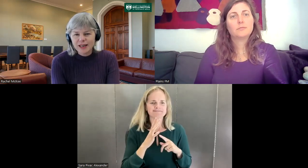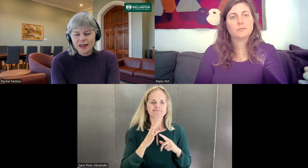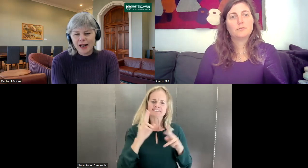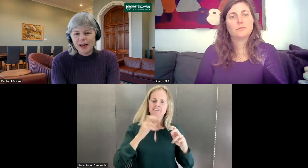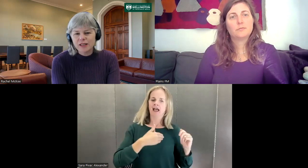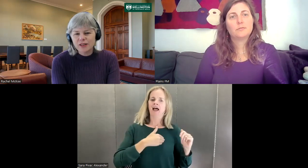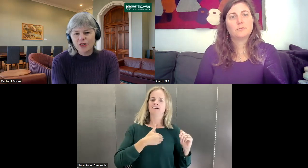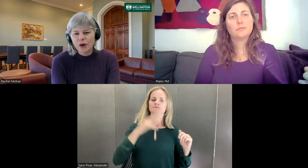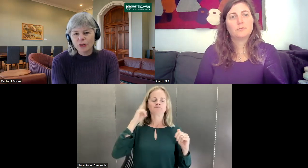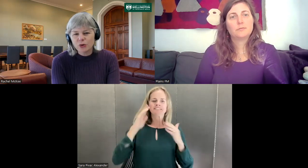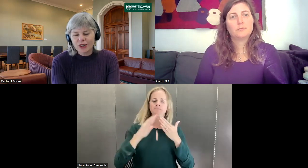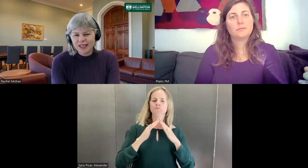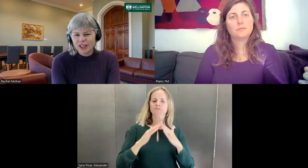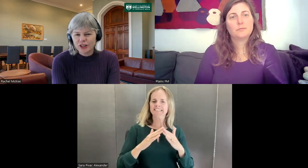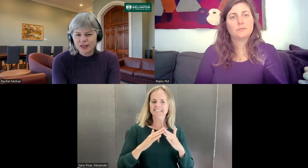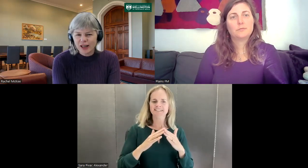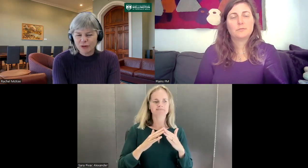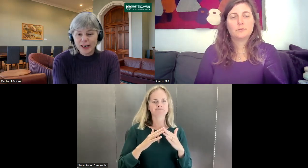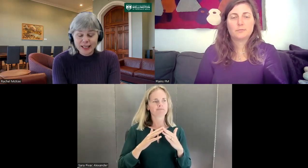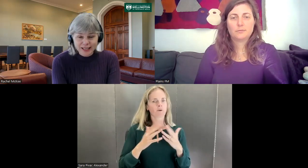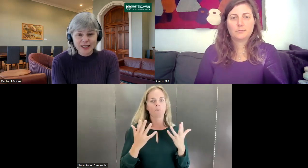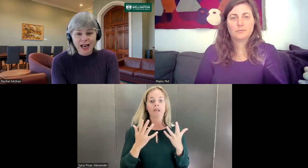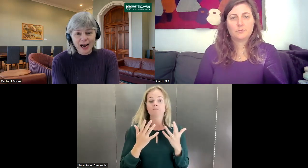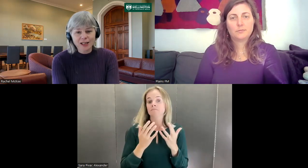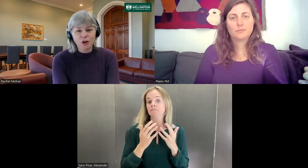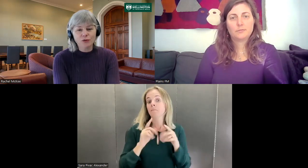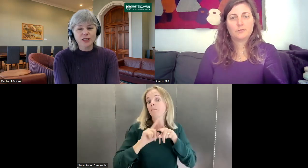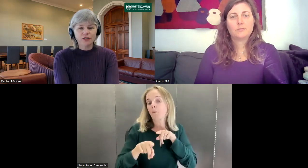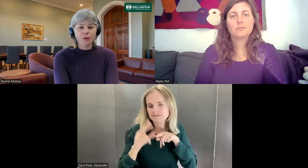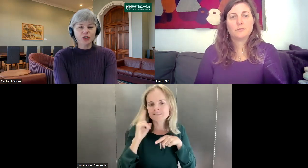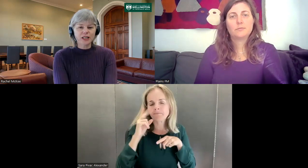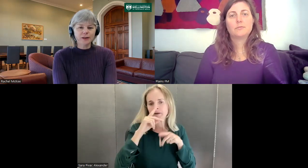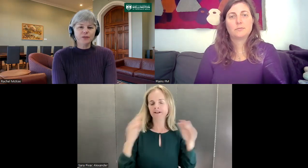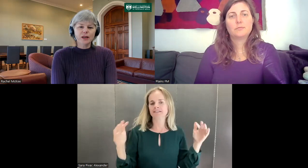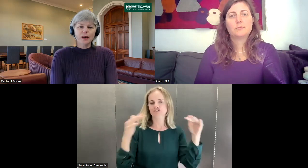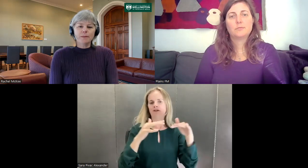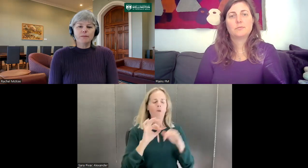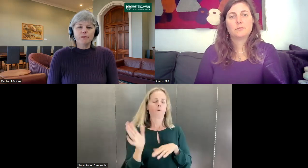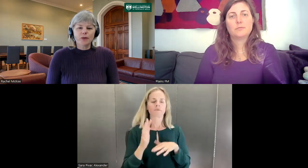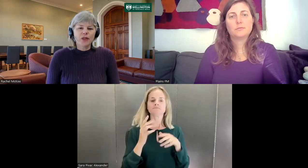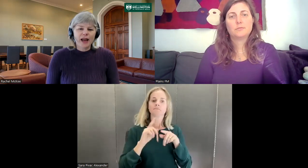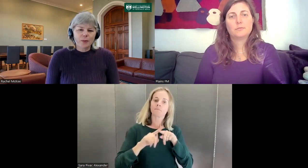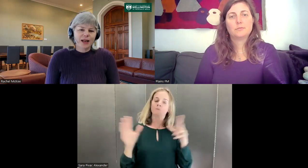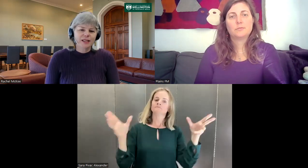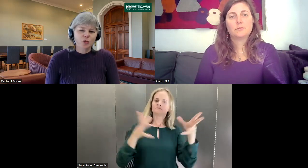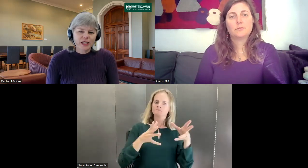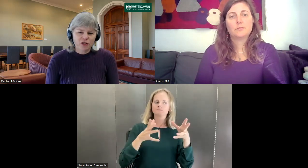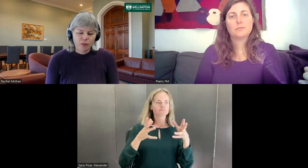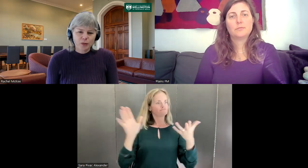And those organizations are really considered the heart of the deaf community. They are the places where deaf people